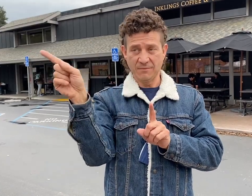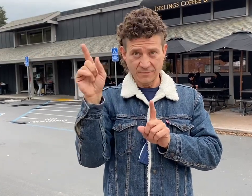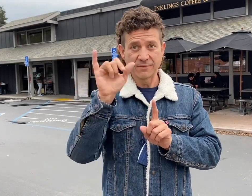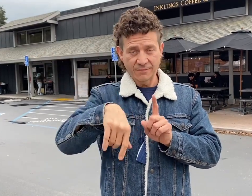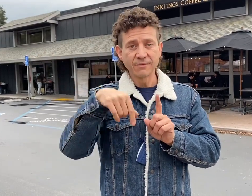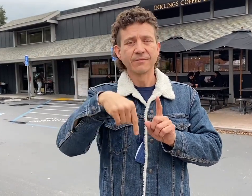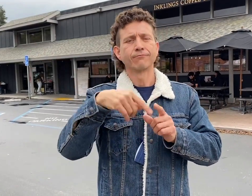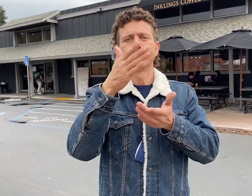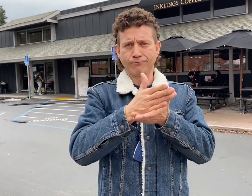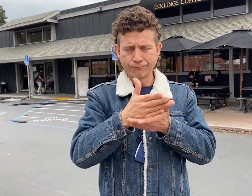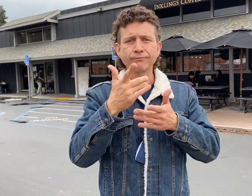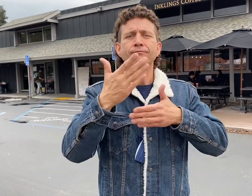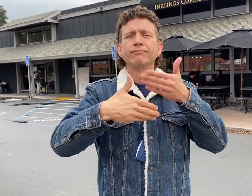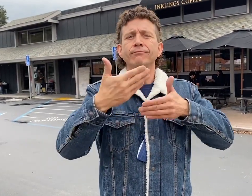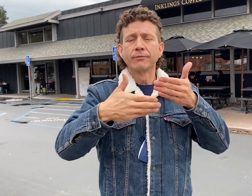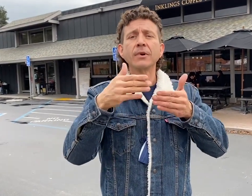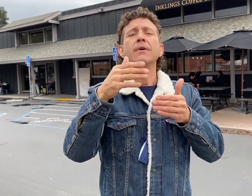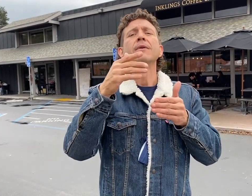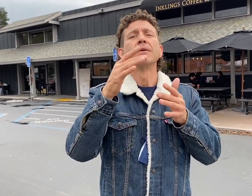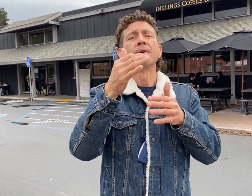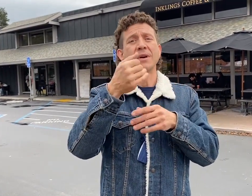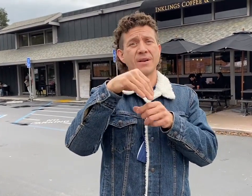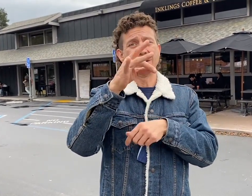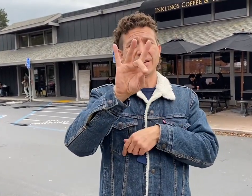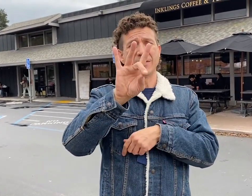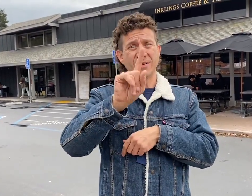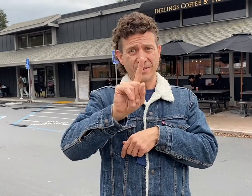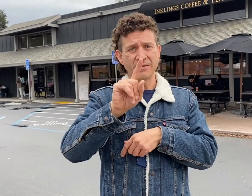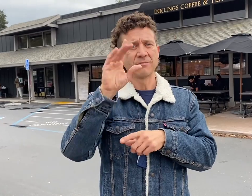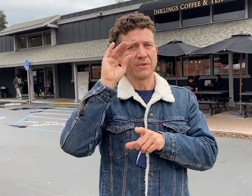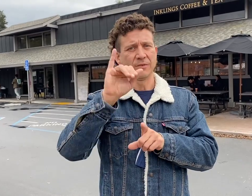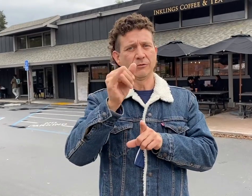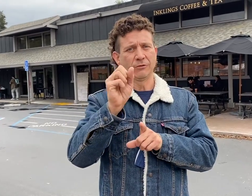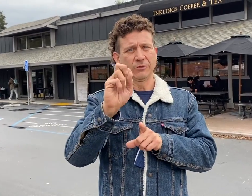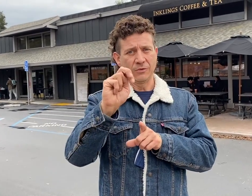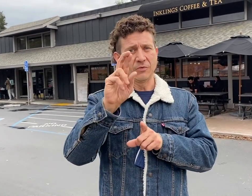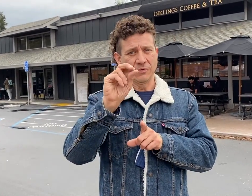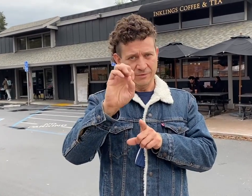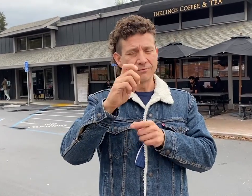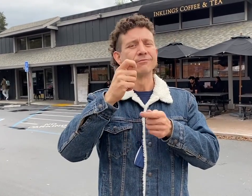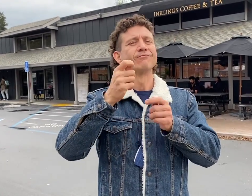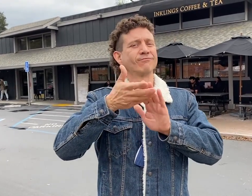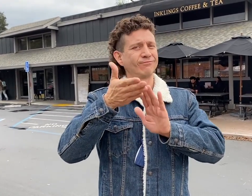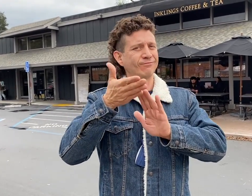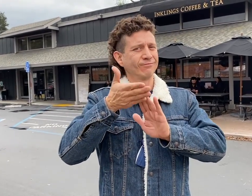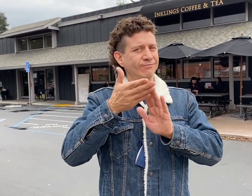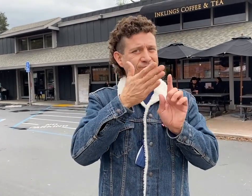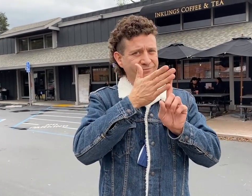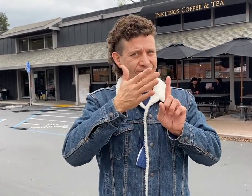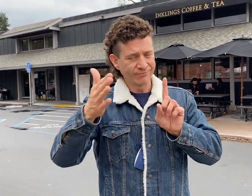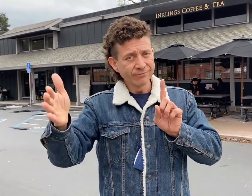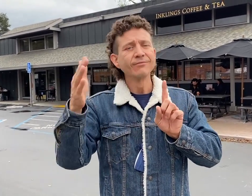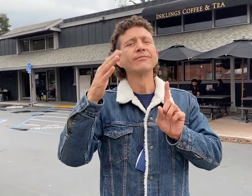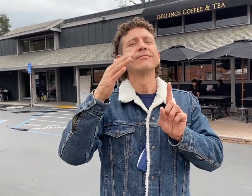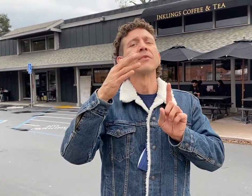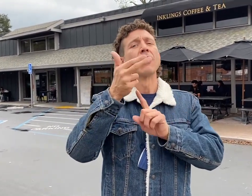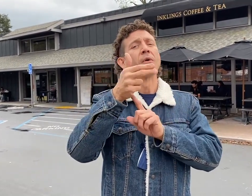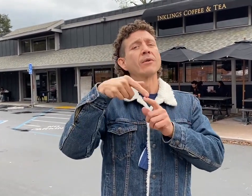The Rose Hotel continued in operation for many years after Jason Rose's purchase, until the hotel closed its doors in the